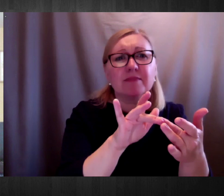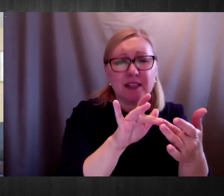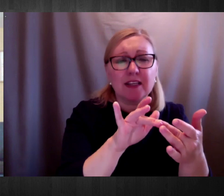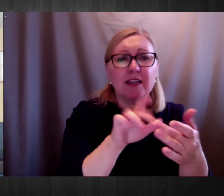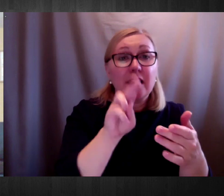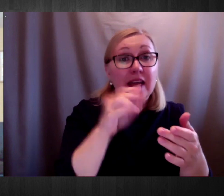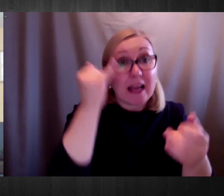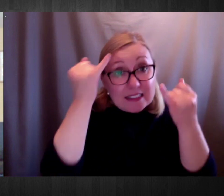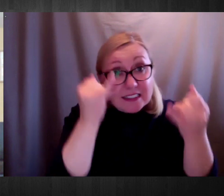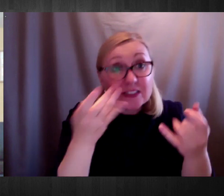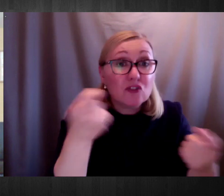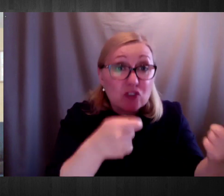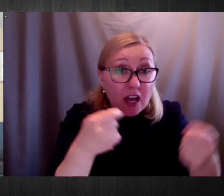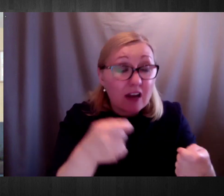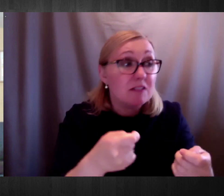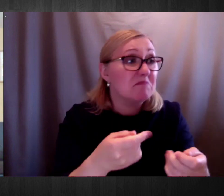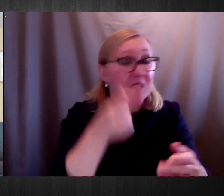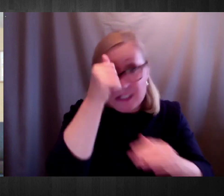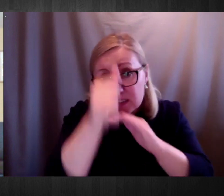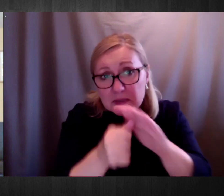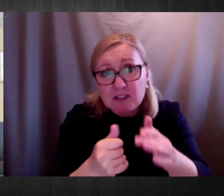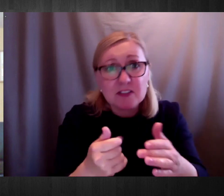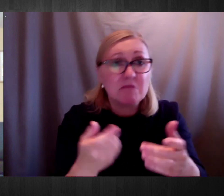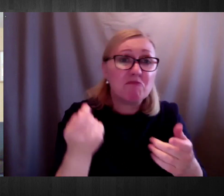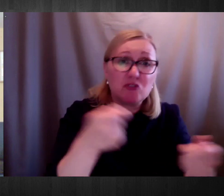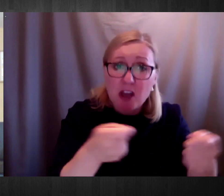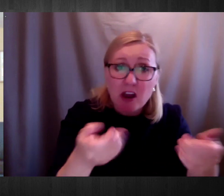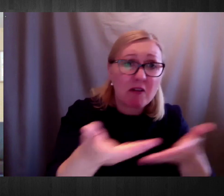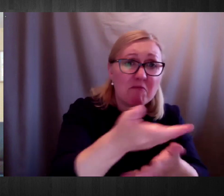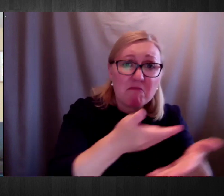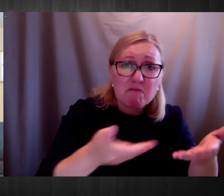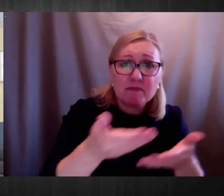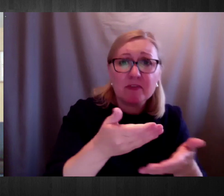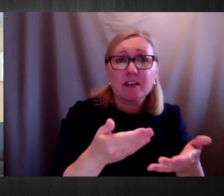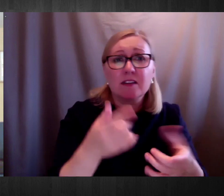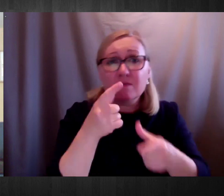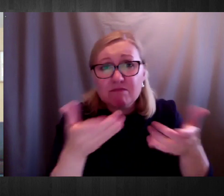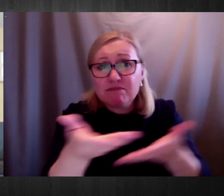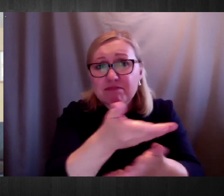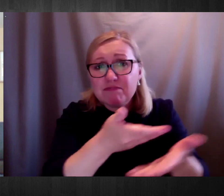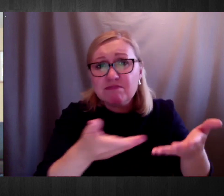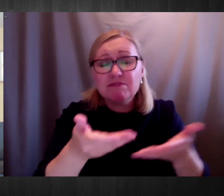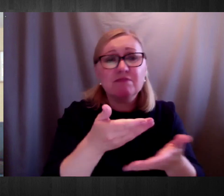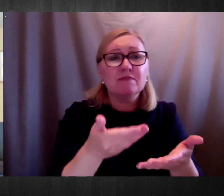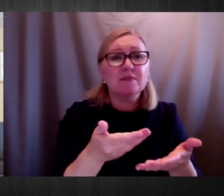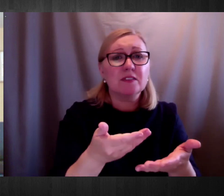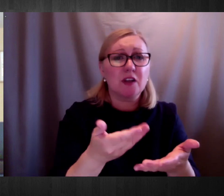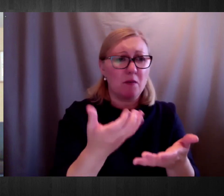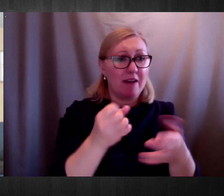and experience. And we have guest speakers every day. And is our community now. And our community nowadays